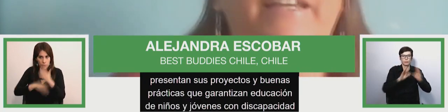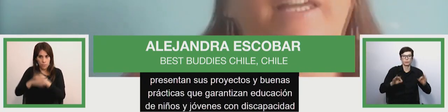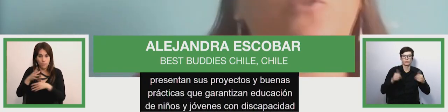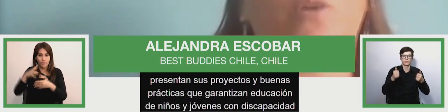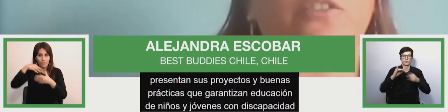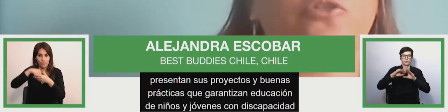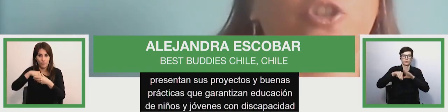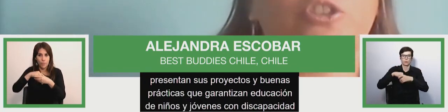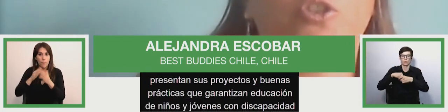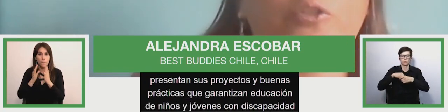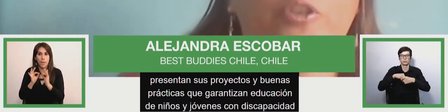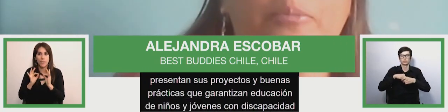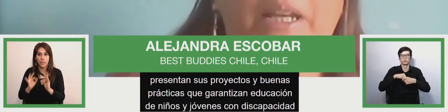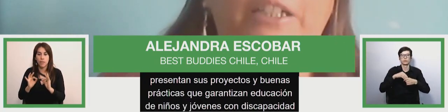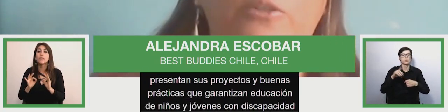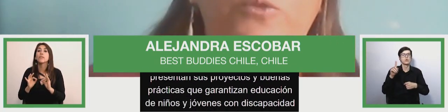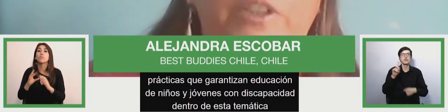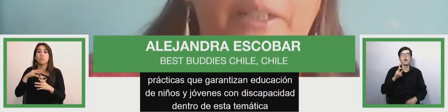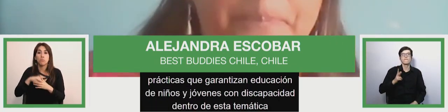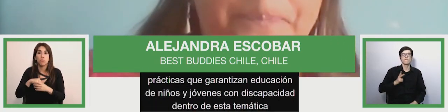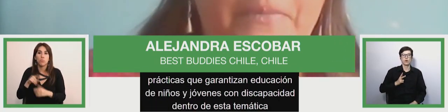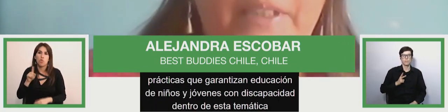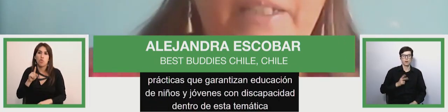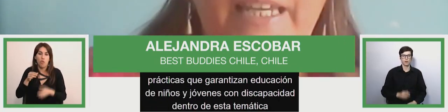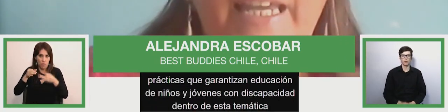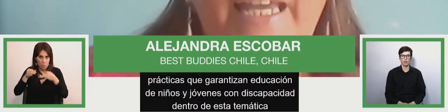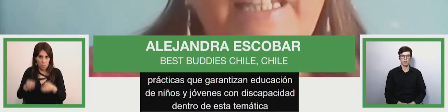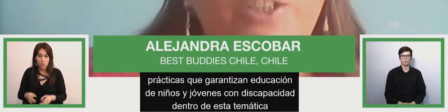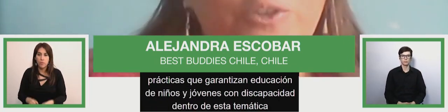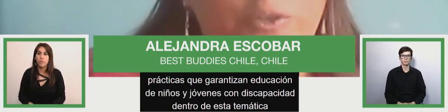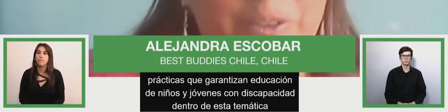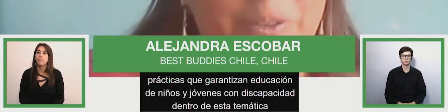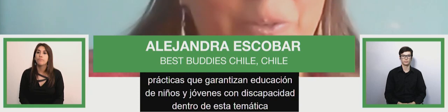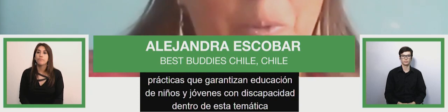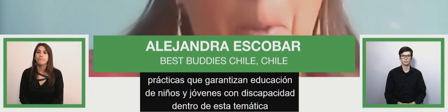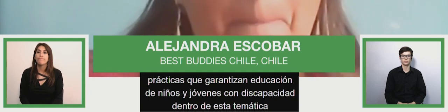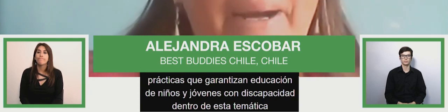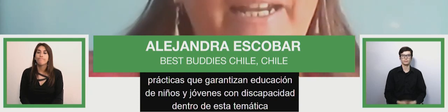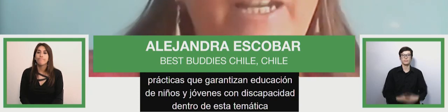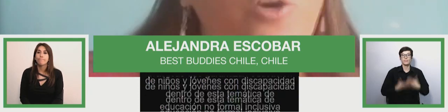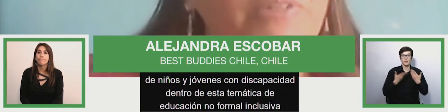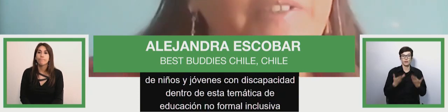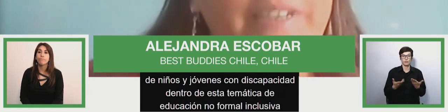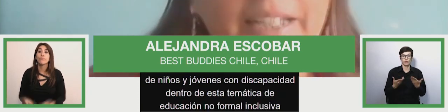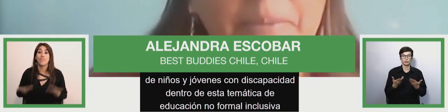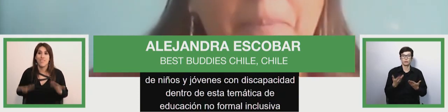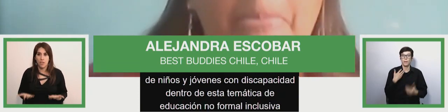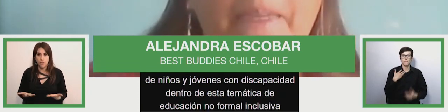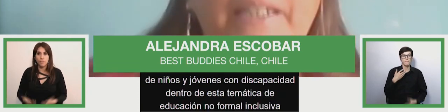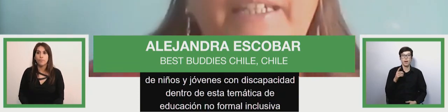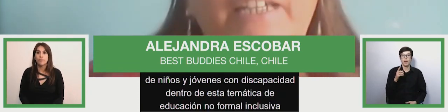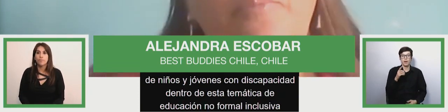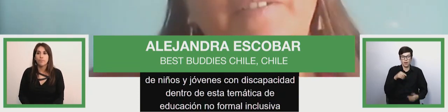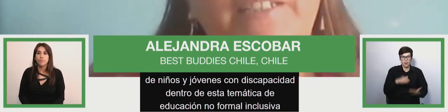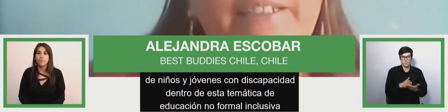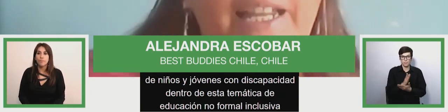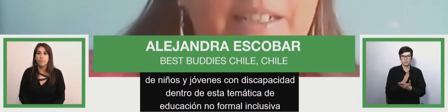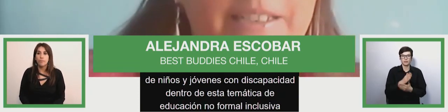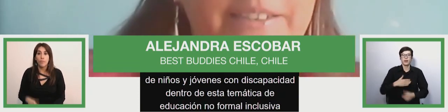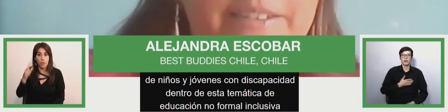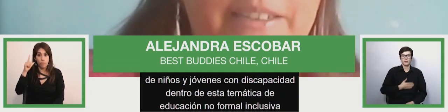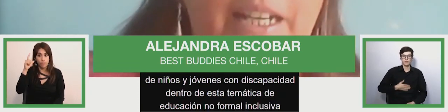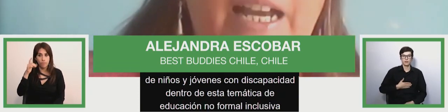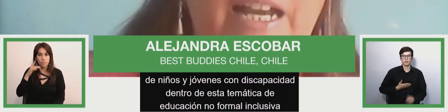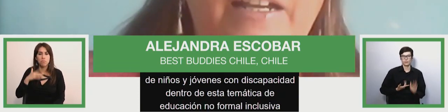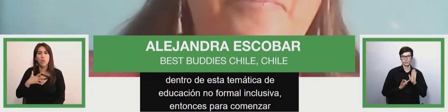the non-formal inclusive education so to start i want to